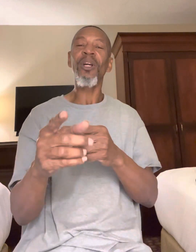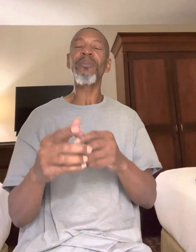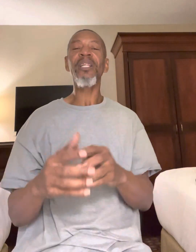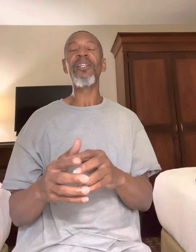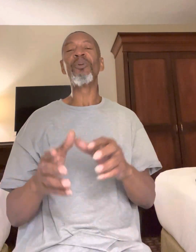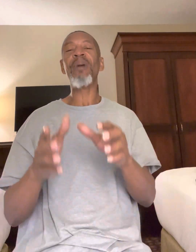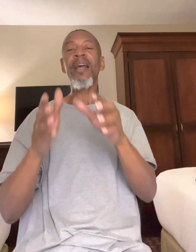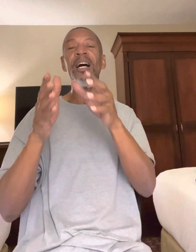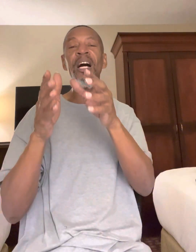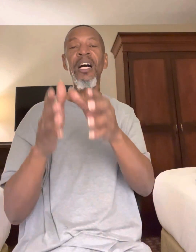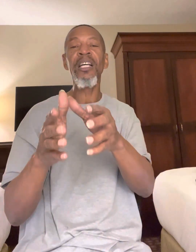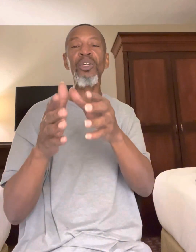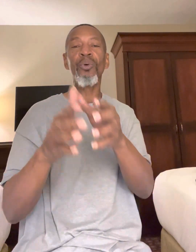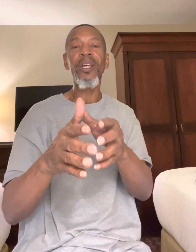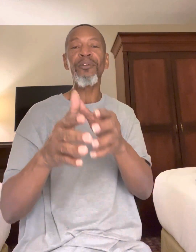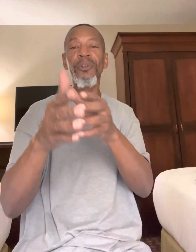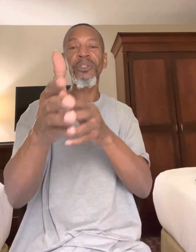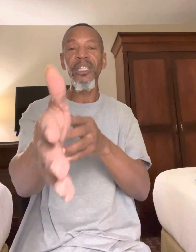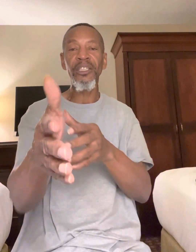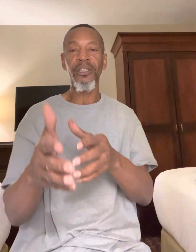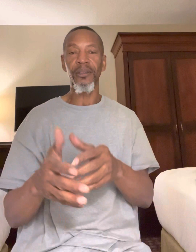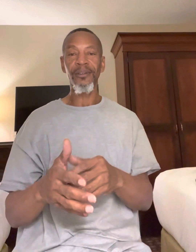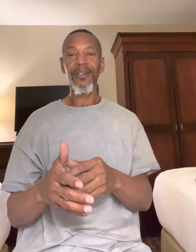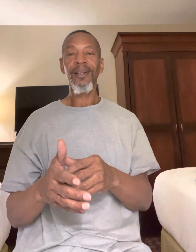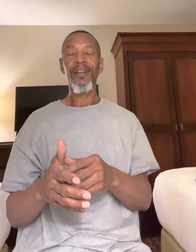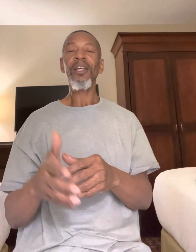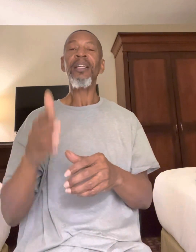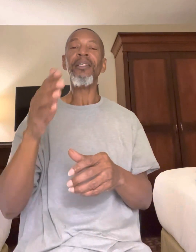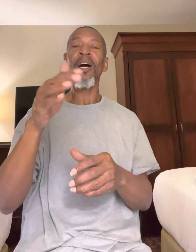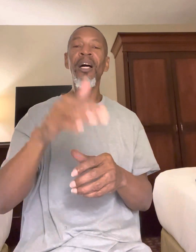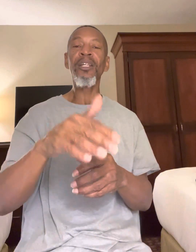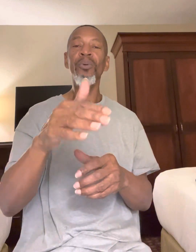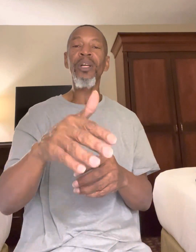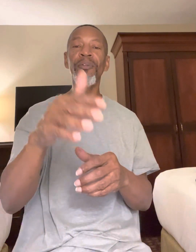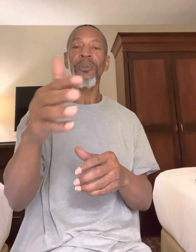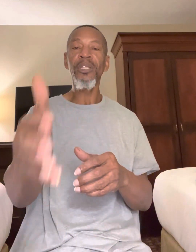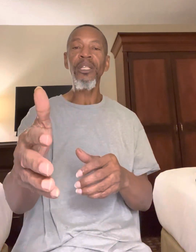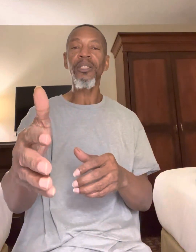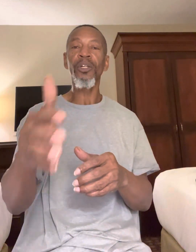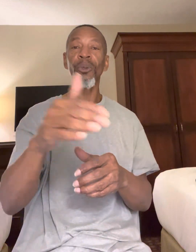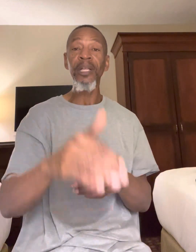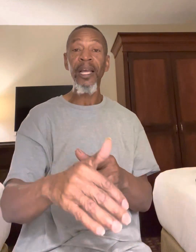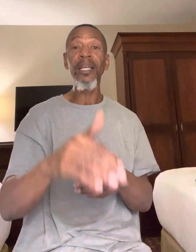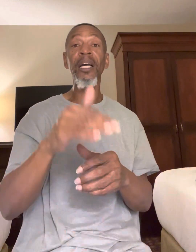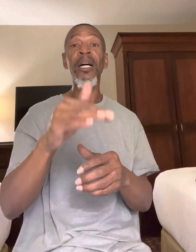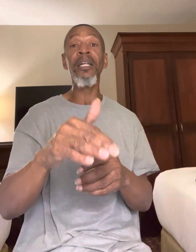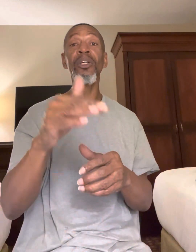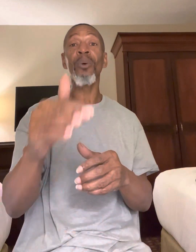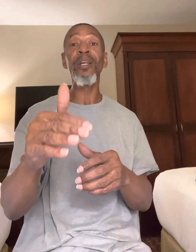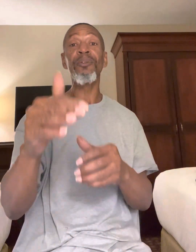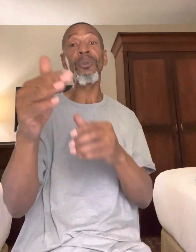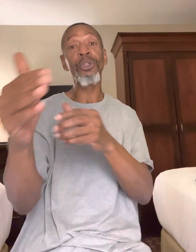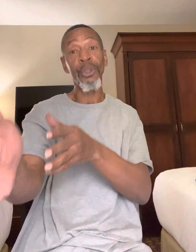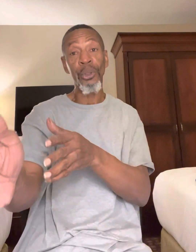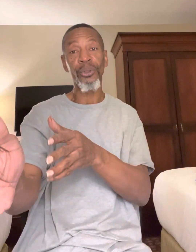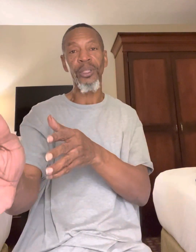I'm telling you about an ungrateful teacher. The ungrateful teacher creates ungrateful children.